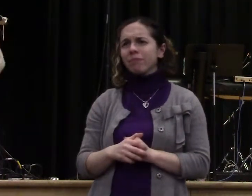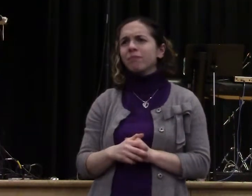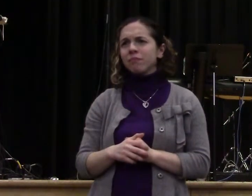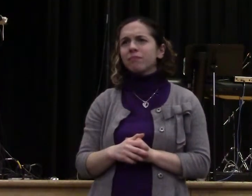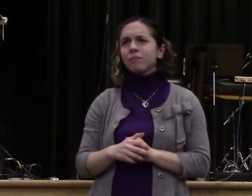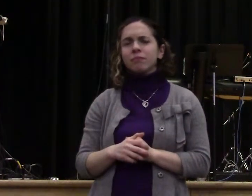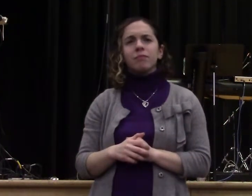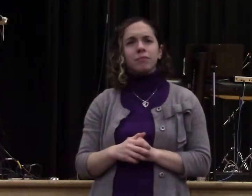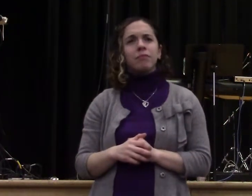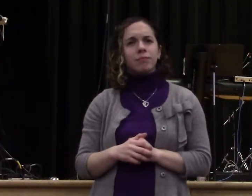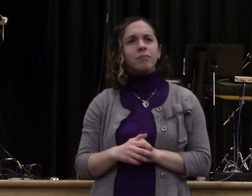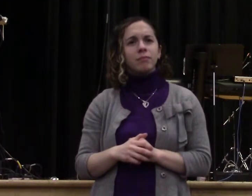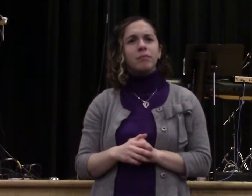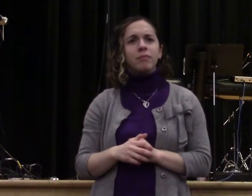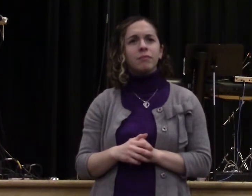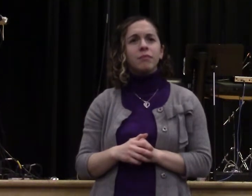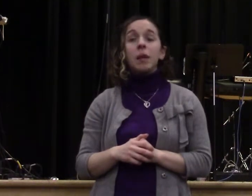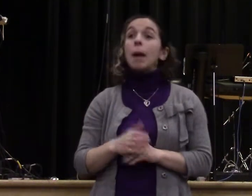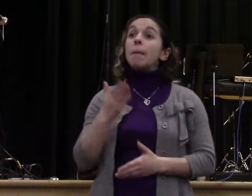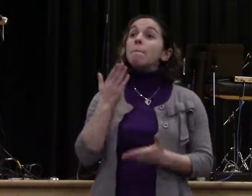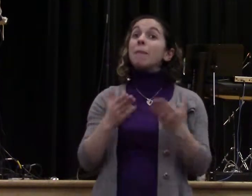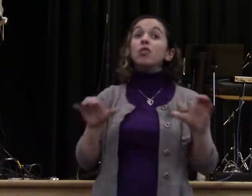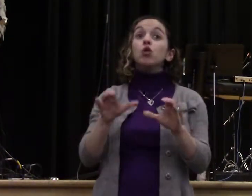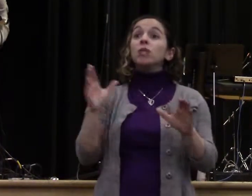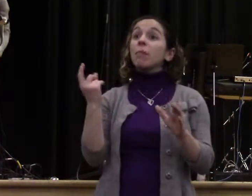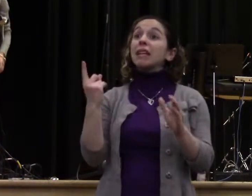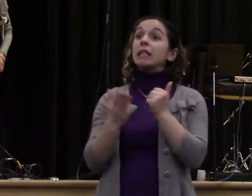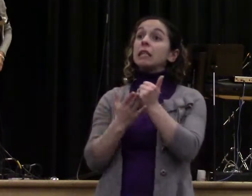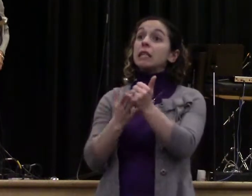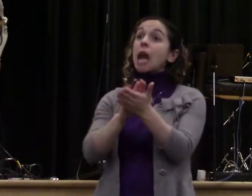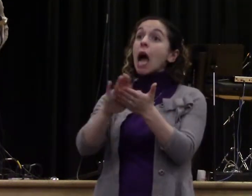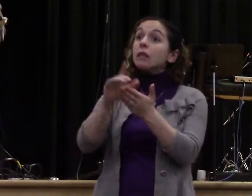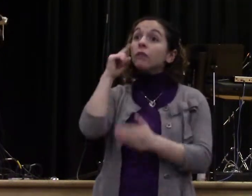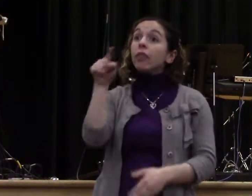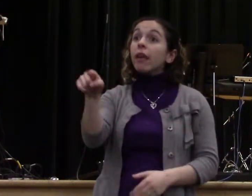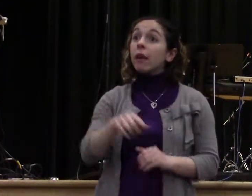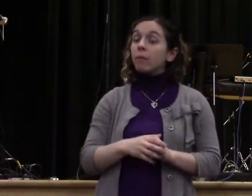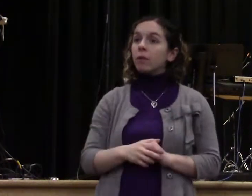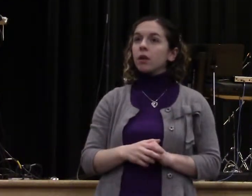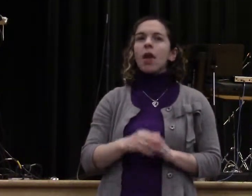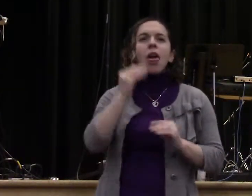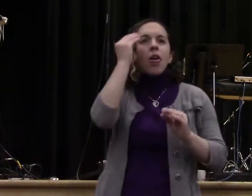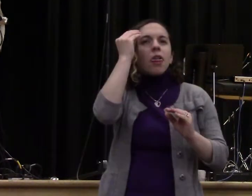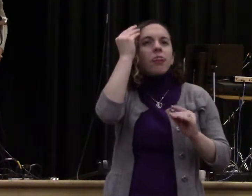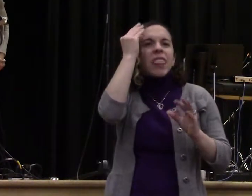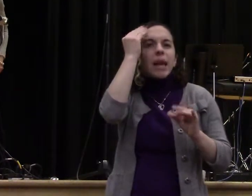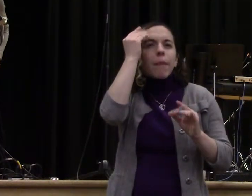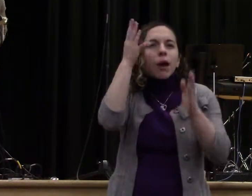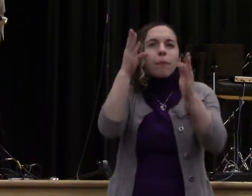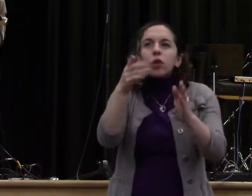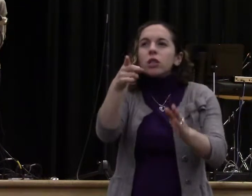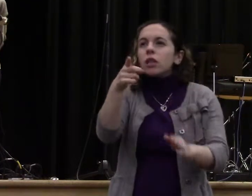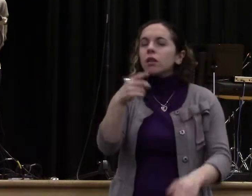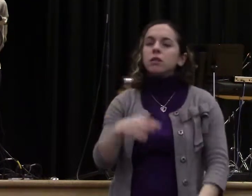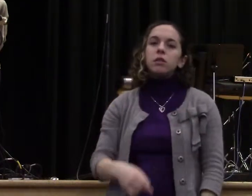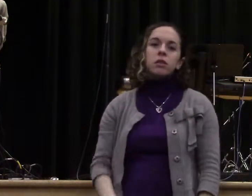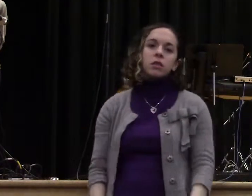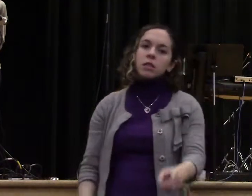unexpected and totally kind. Think of somebody in your life that has really made your life messy and do something that's totally